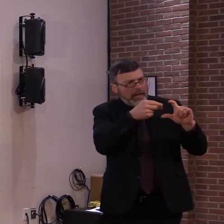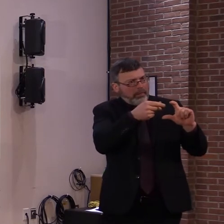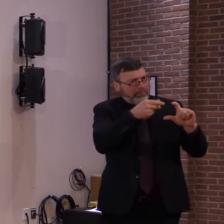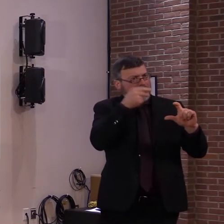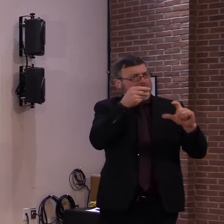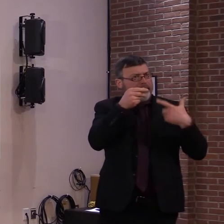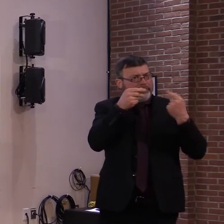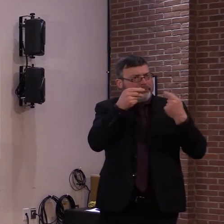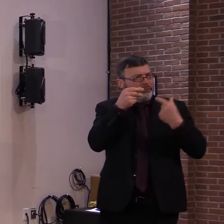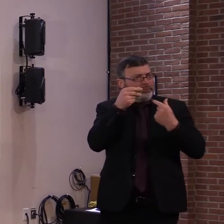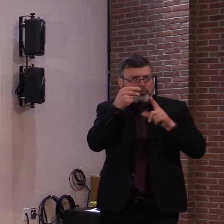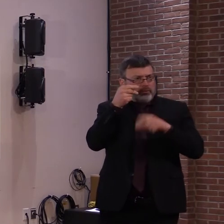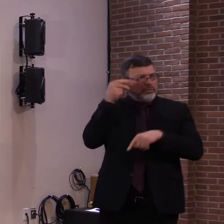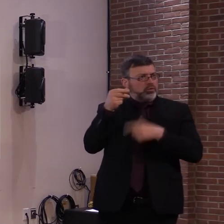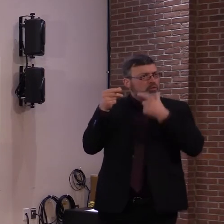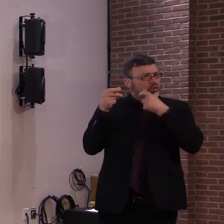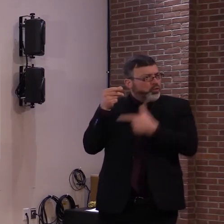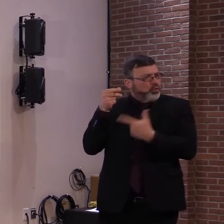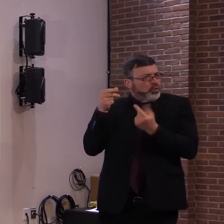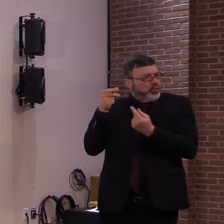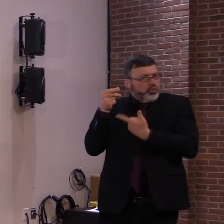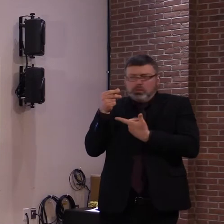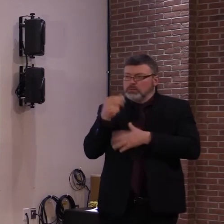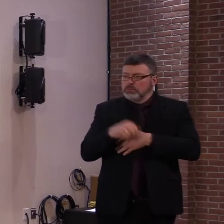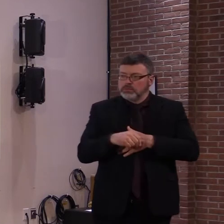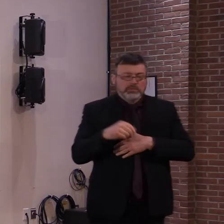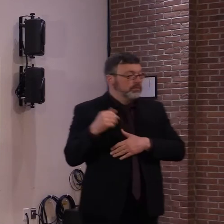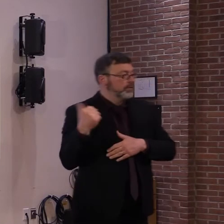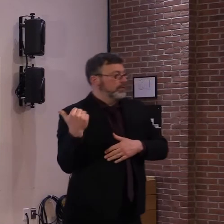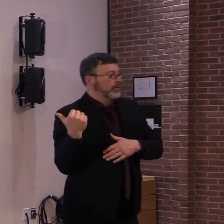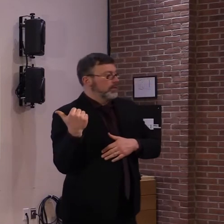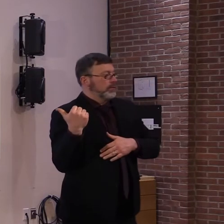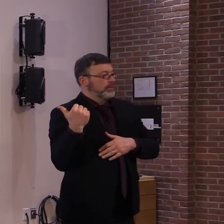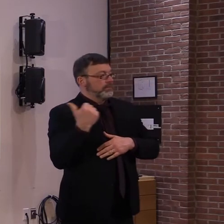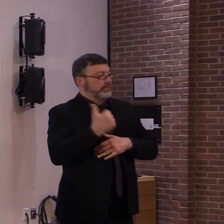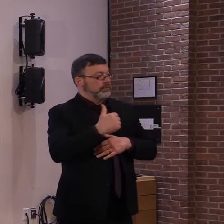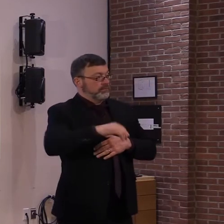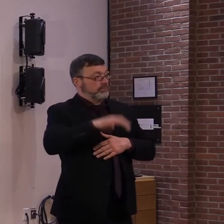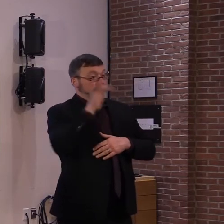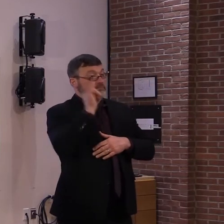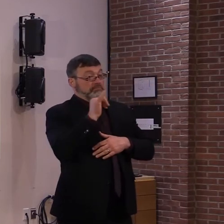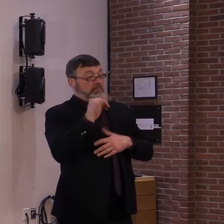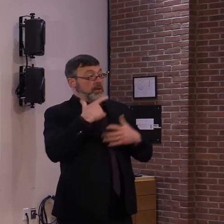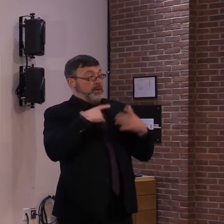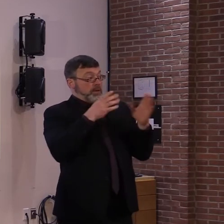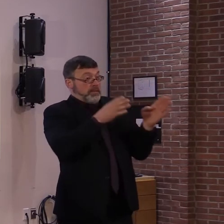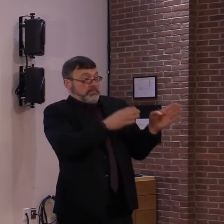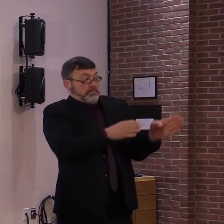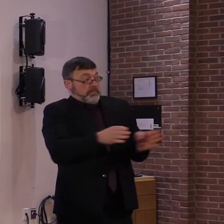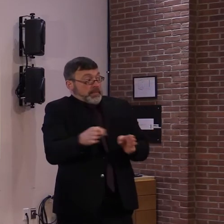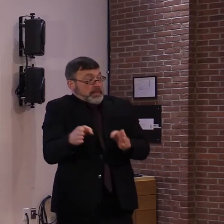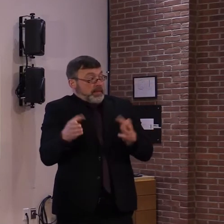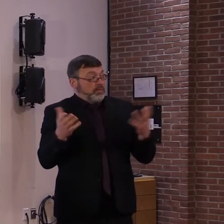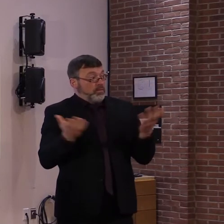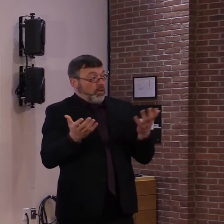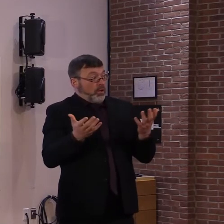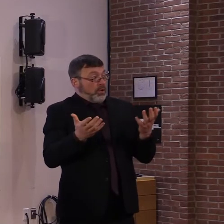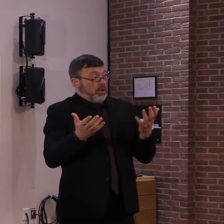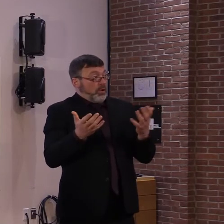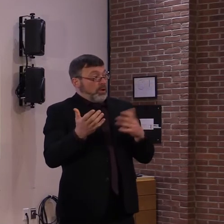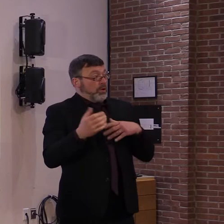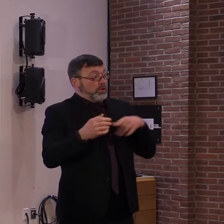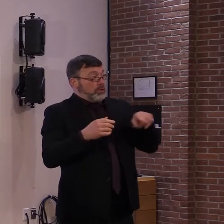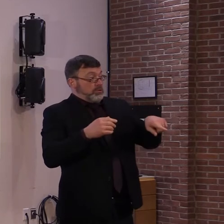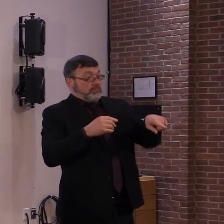somebody's where, if we're, we're going to make sure we're going to have a list of people that are within 30 minutes. And if